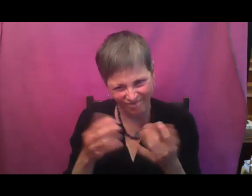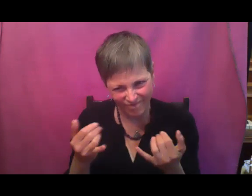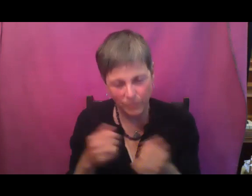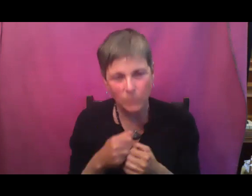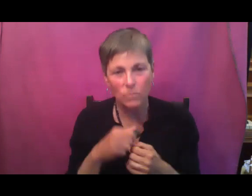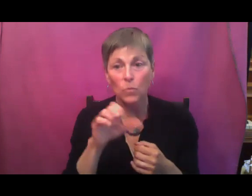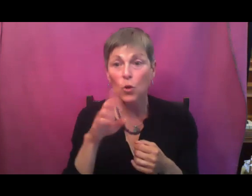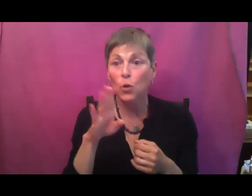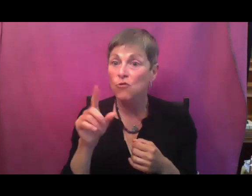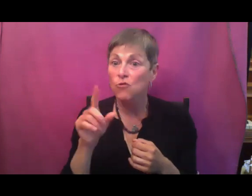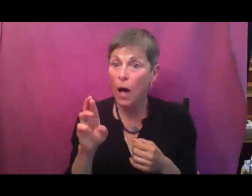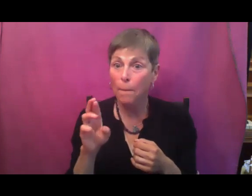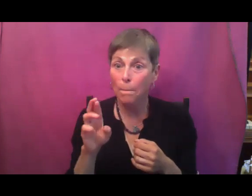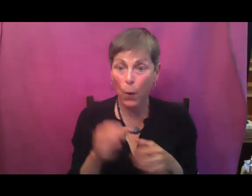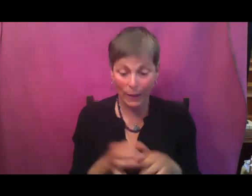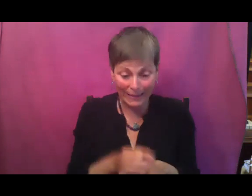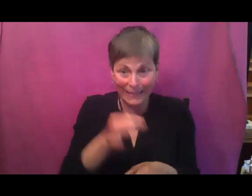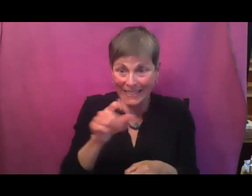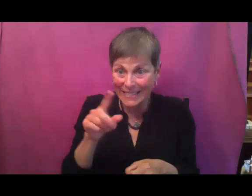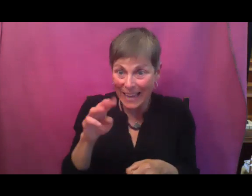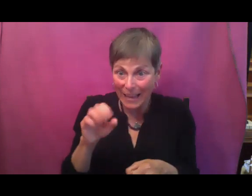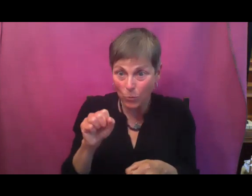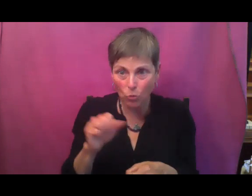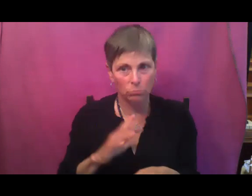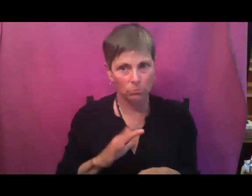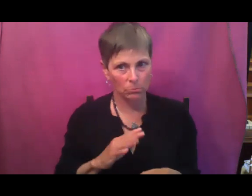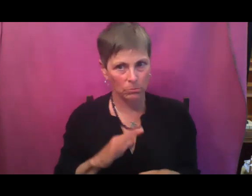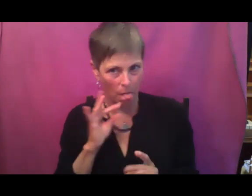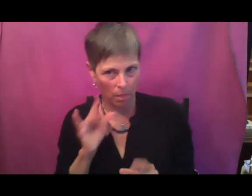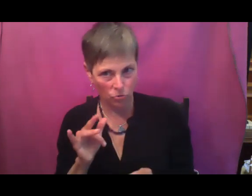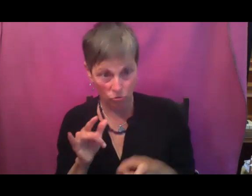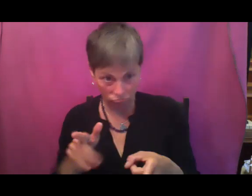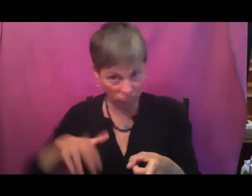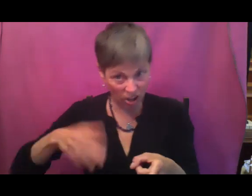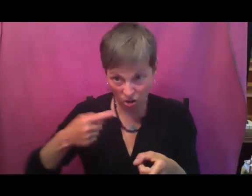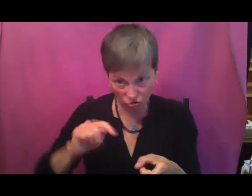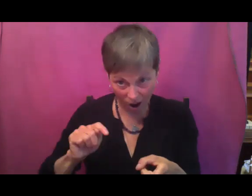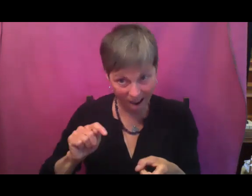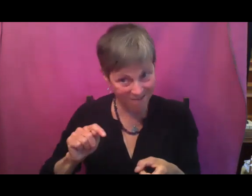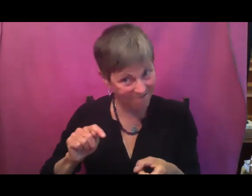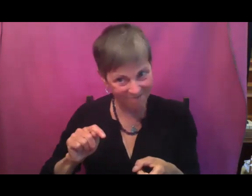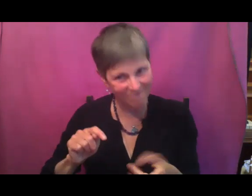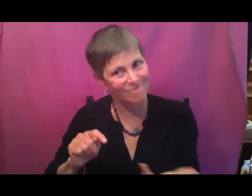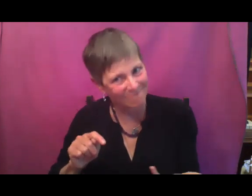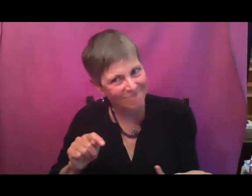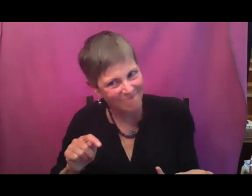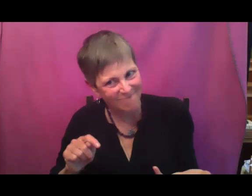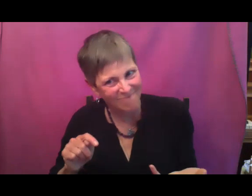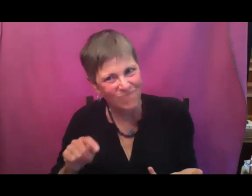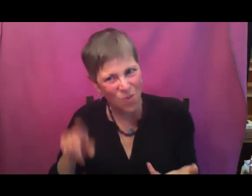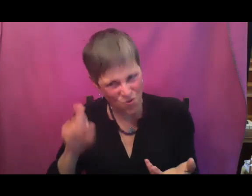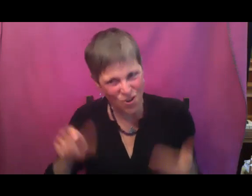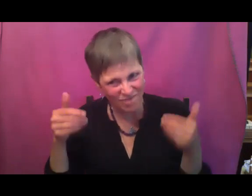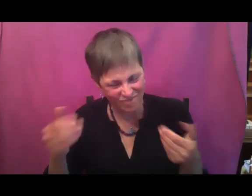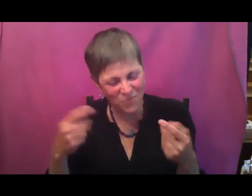actually pretty delicious. If you've never actually eaten a tiny little cucumber seedling, I kind of recommend it.